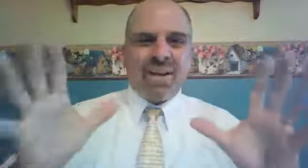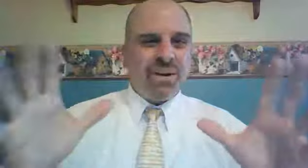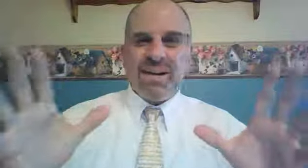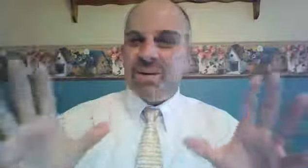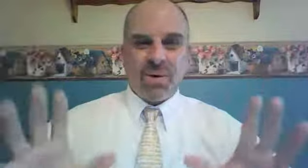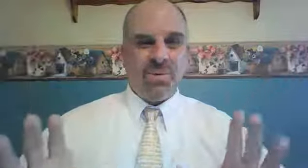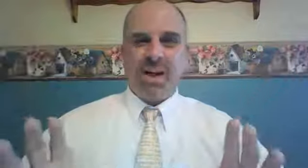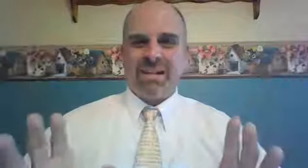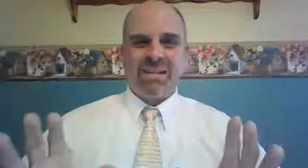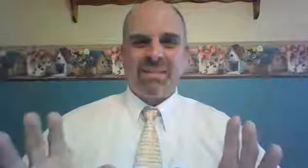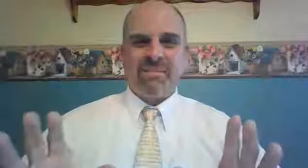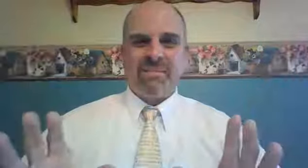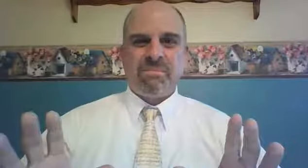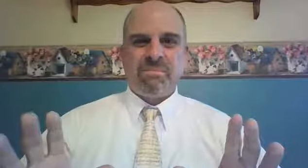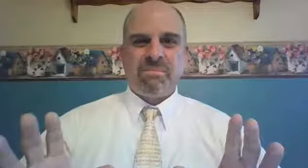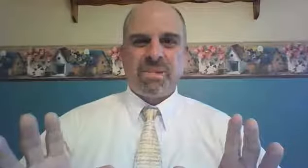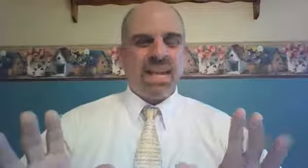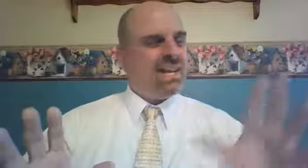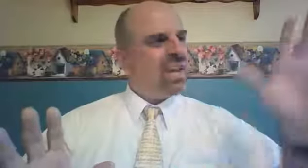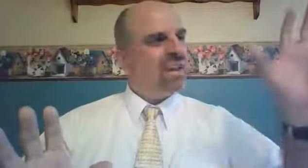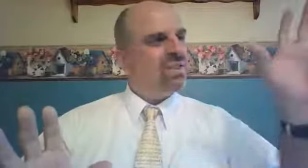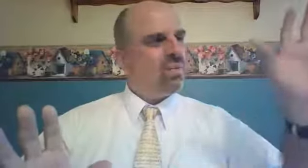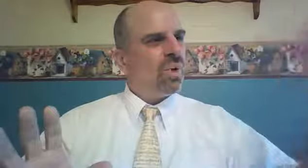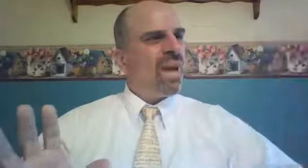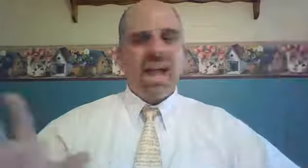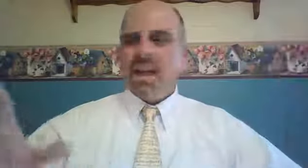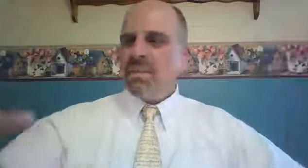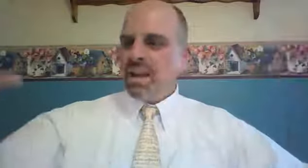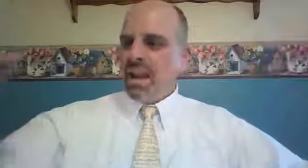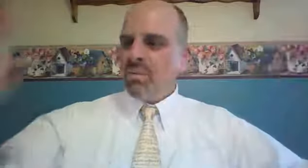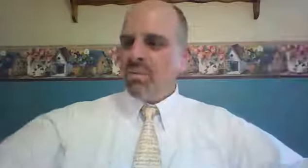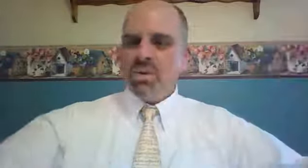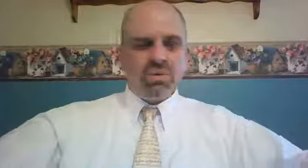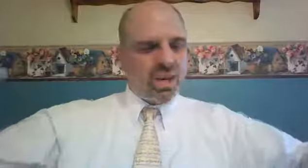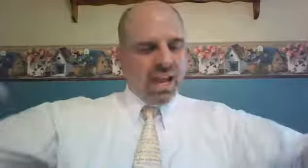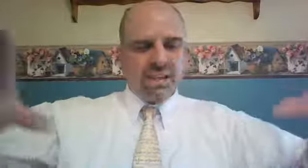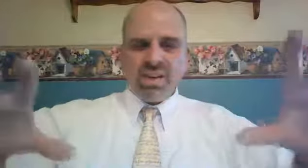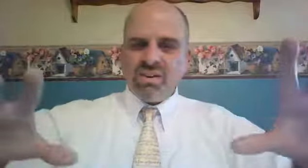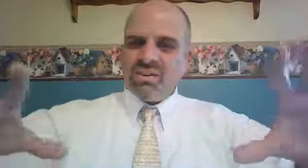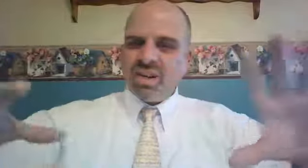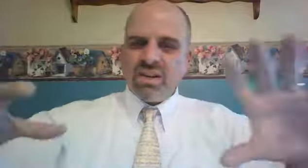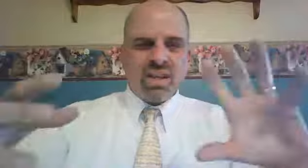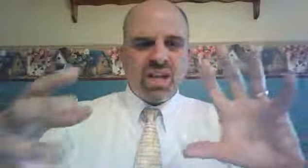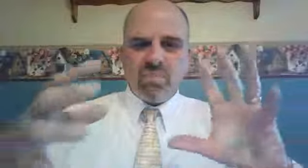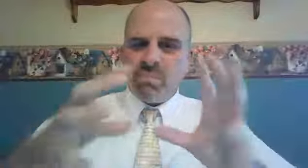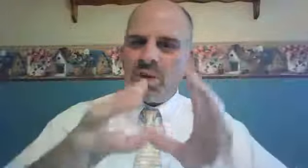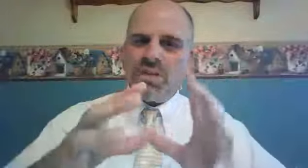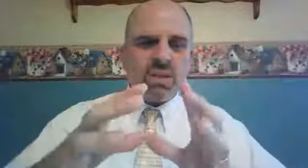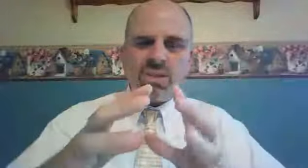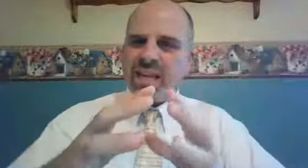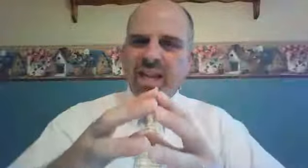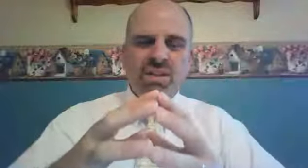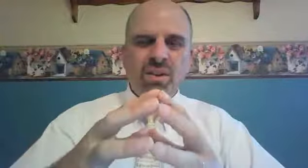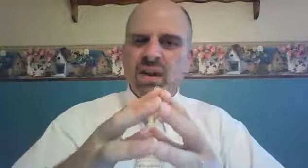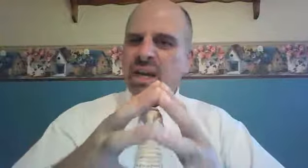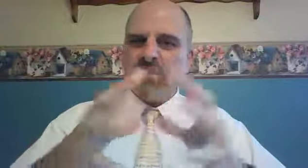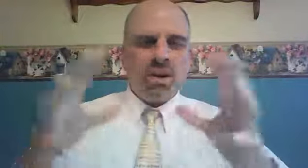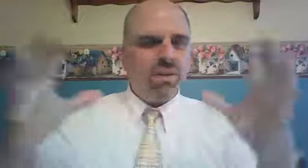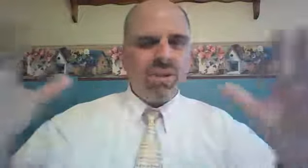irony or what? He takes Rahab and Ruth and their descendants, and he brings them together in part of